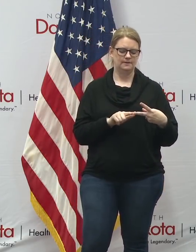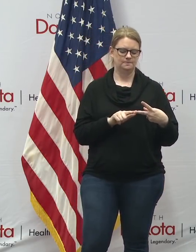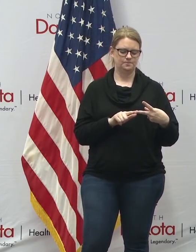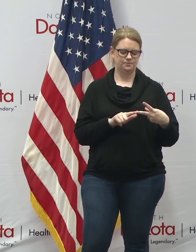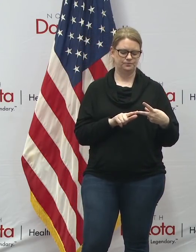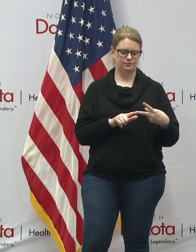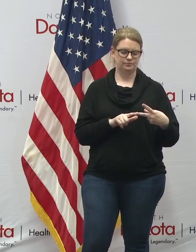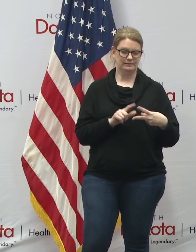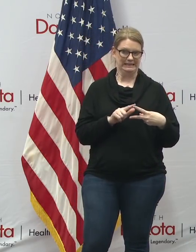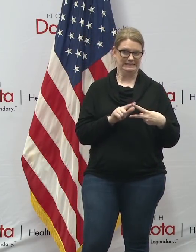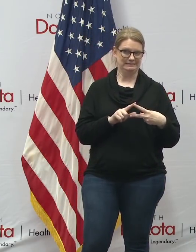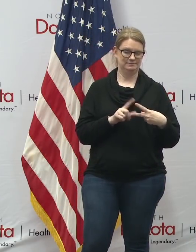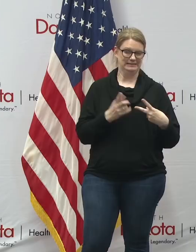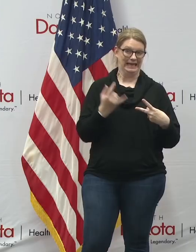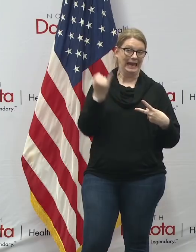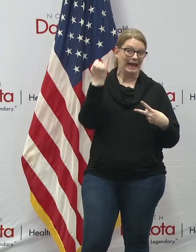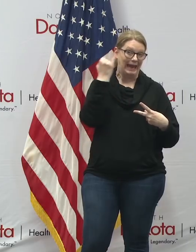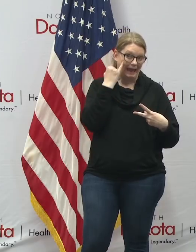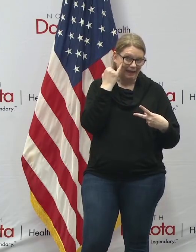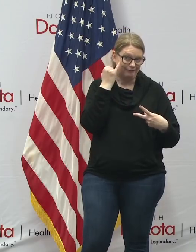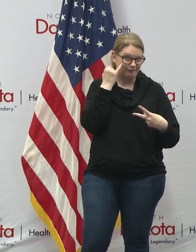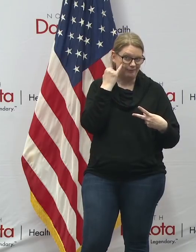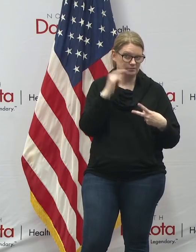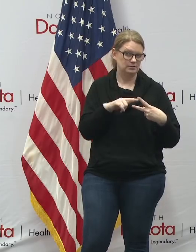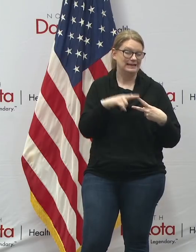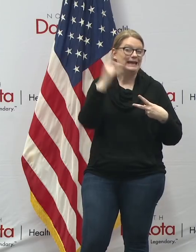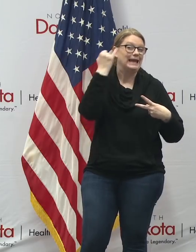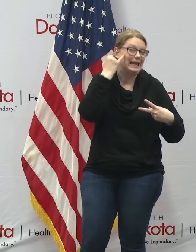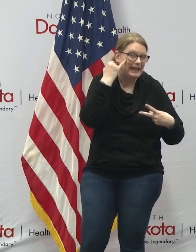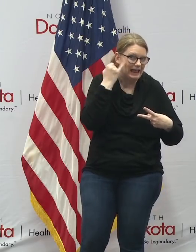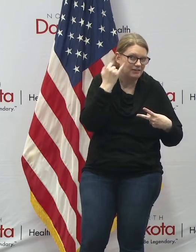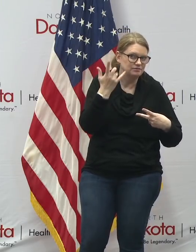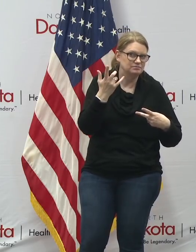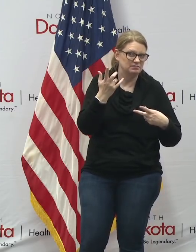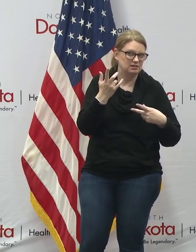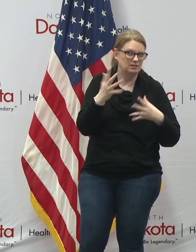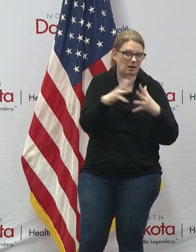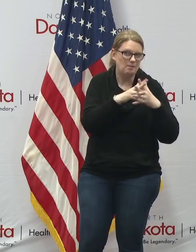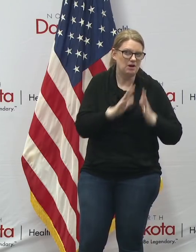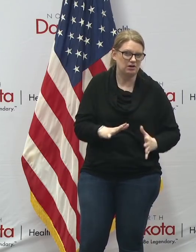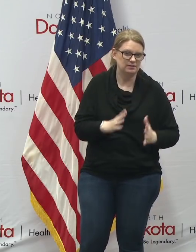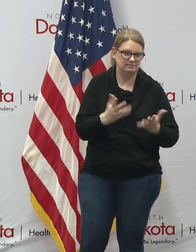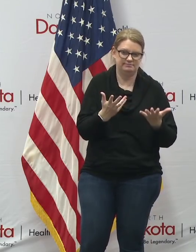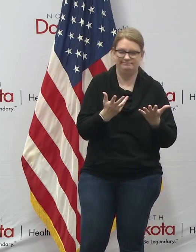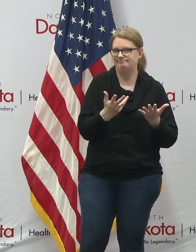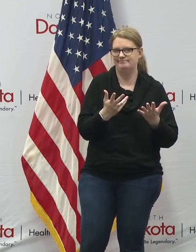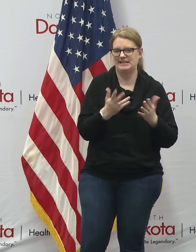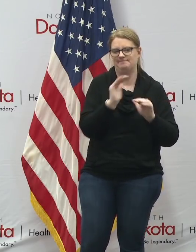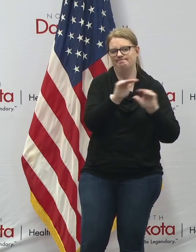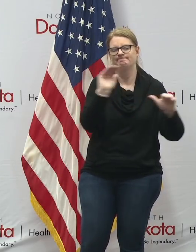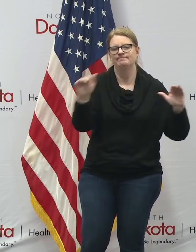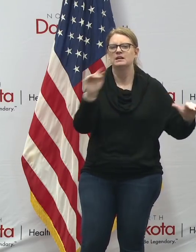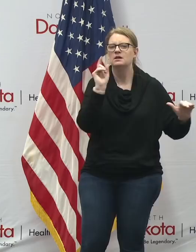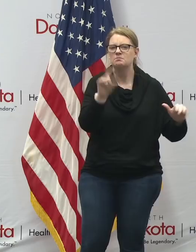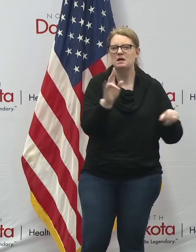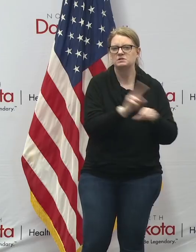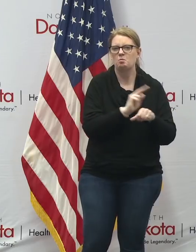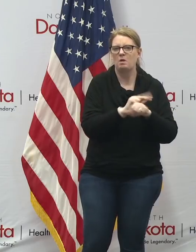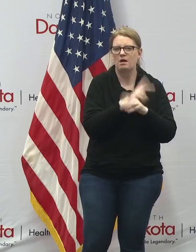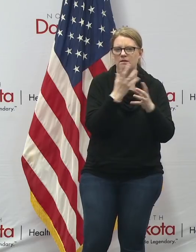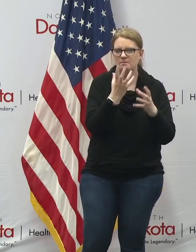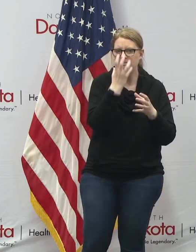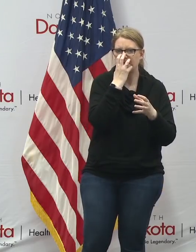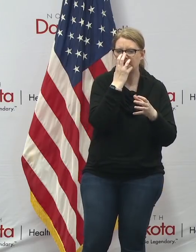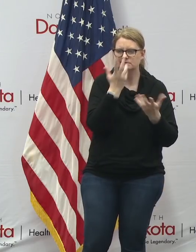in the big if on the first part you know if americans are asked to wear masks i haven't heard that that's going to be a uh a national